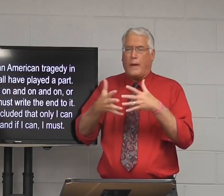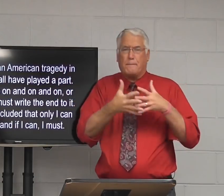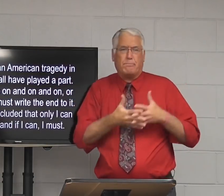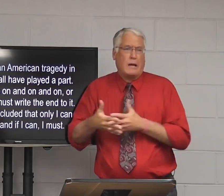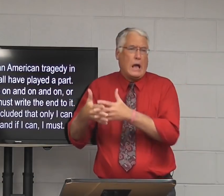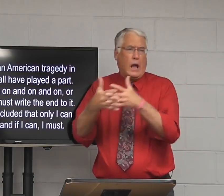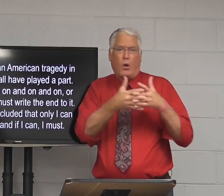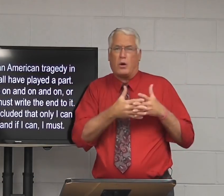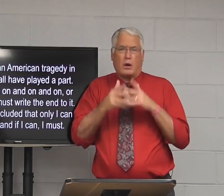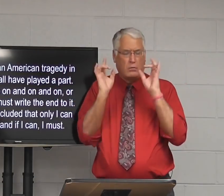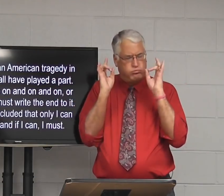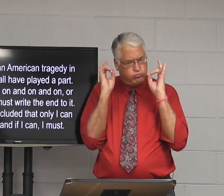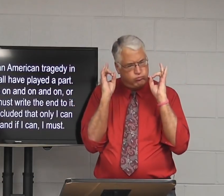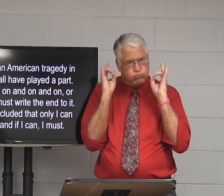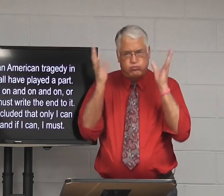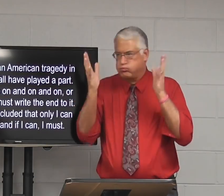an American tragedy.